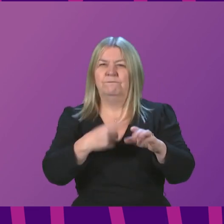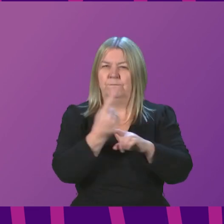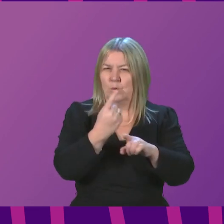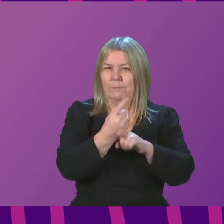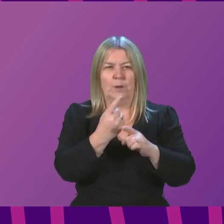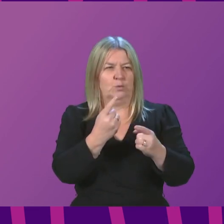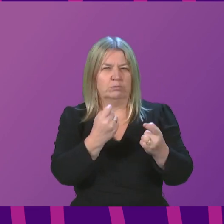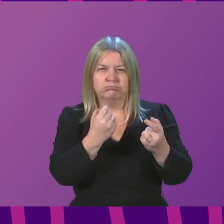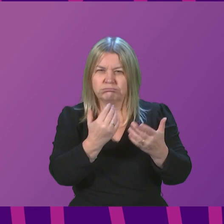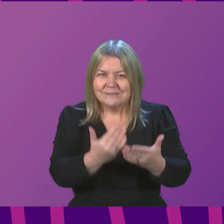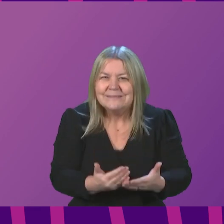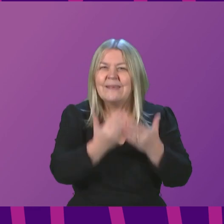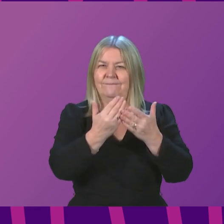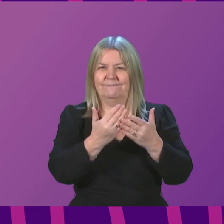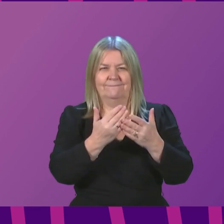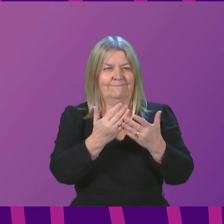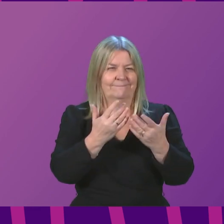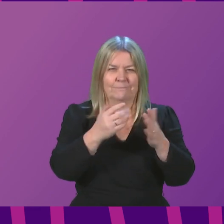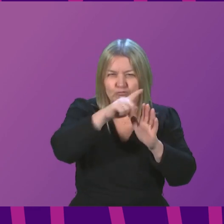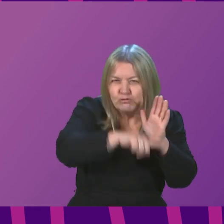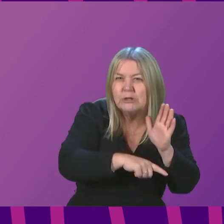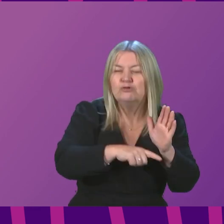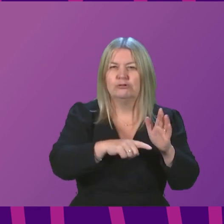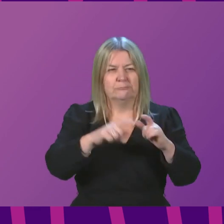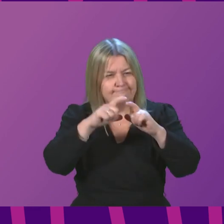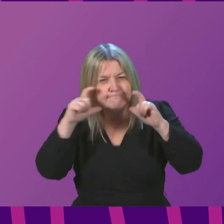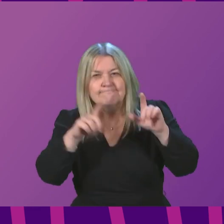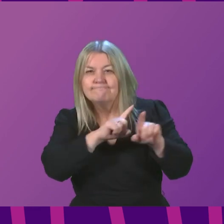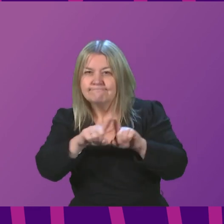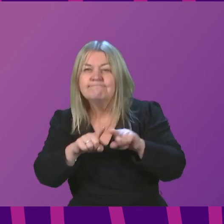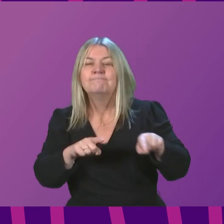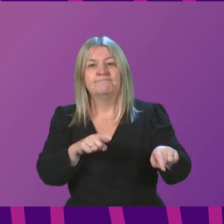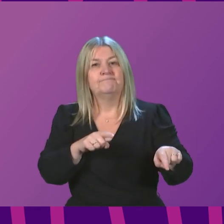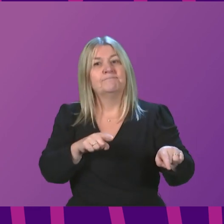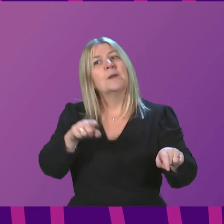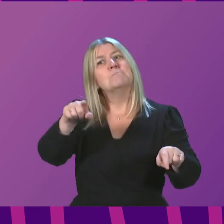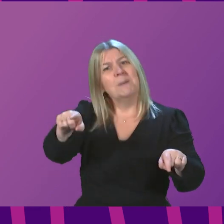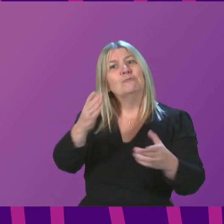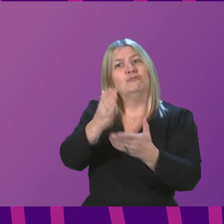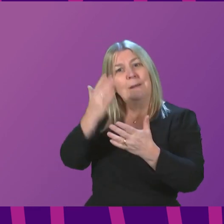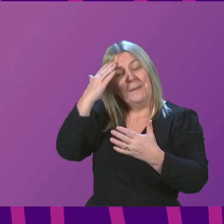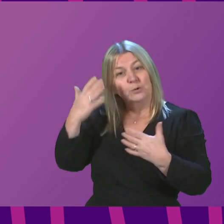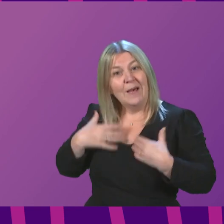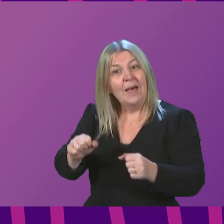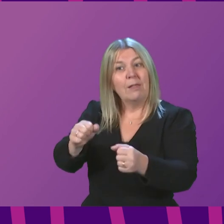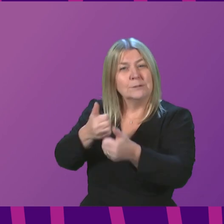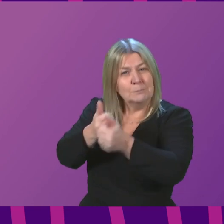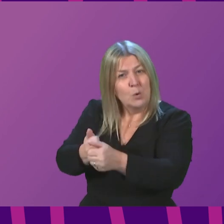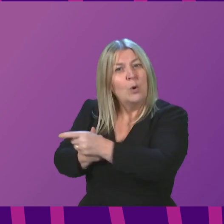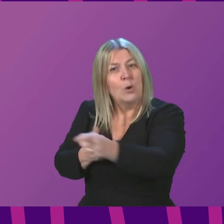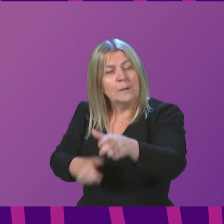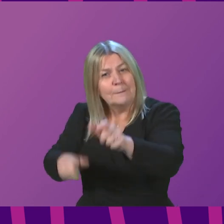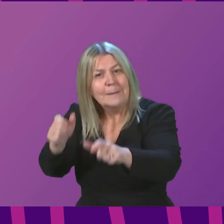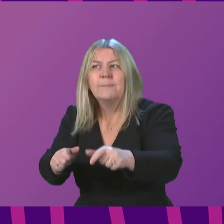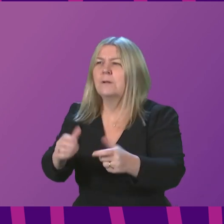health of residents in care homes, and indeed for the mental health and wellbeing of their families and loved ones, it is really important that we continue to